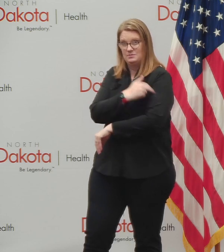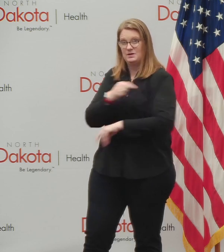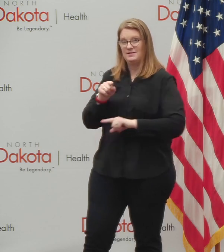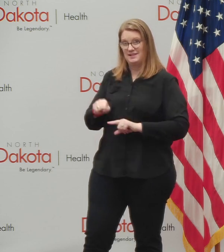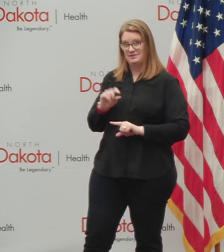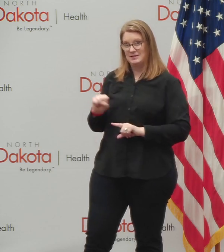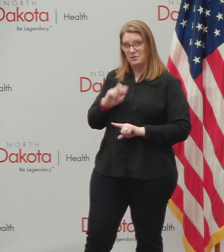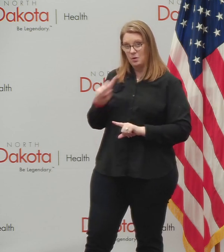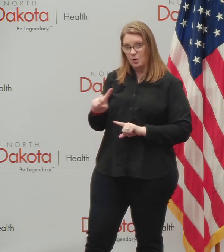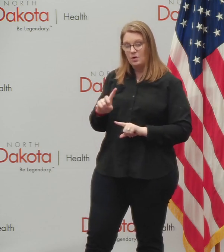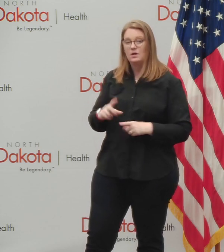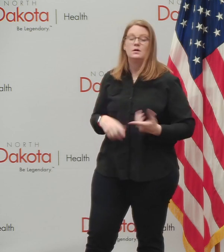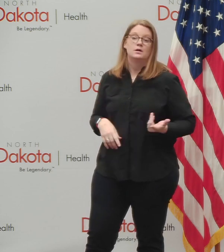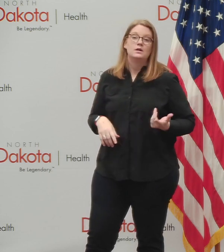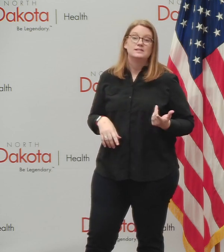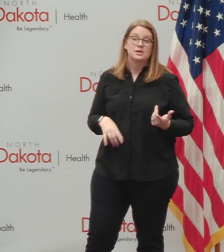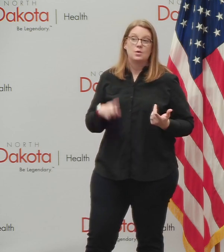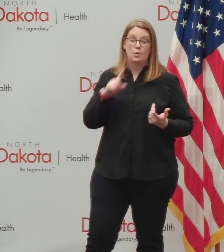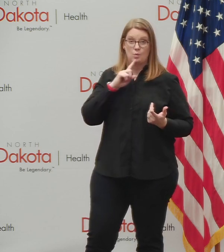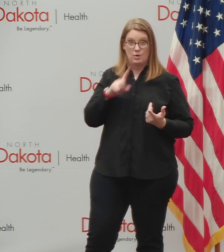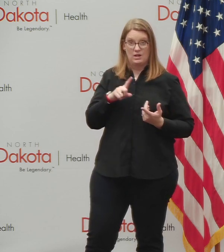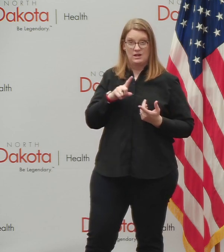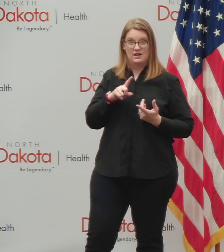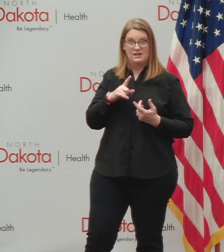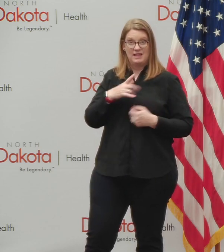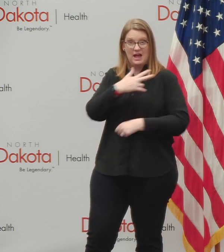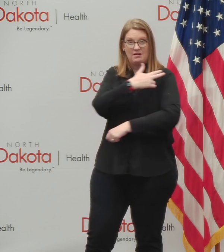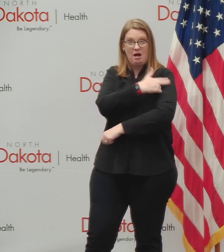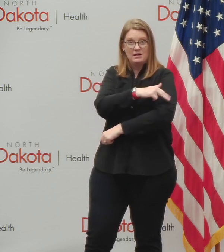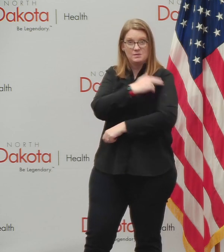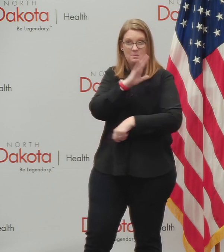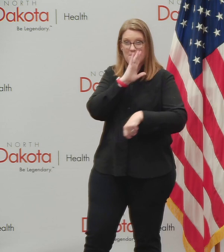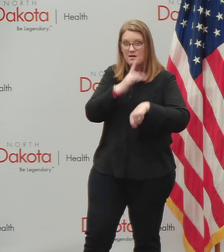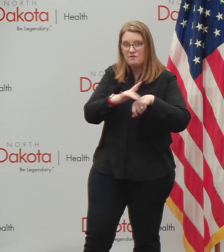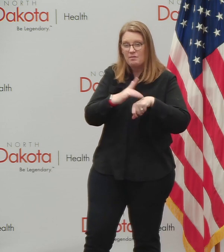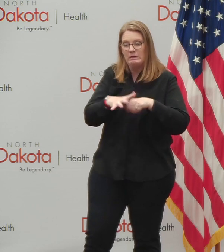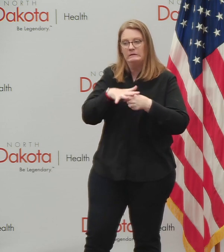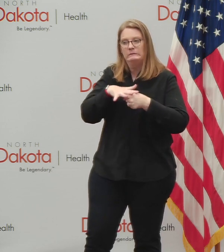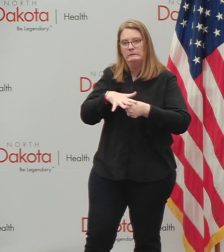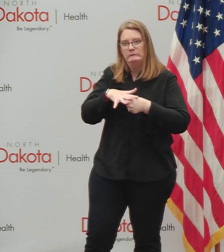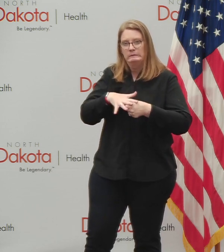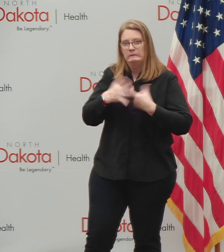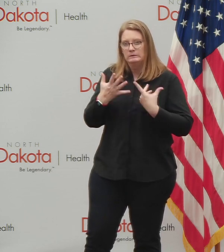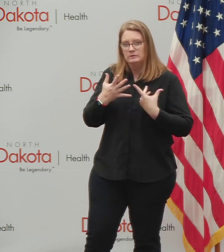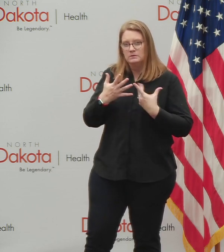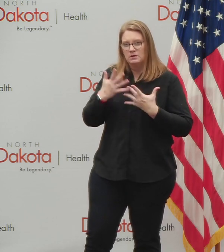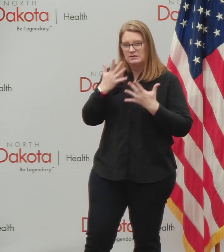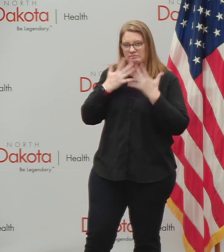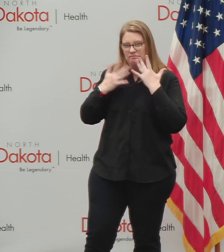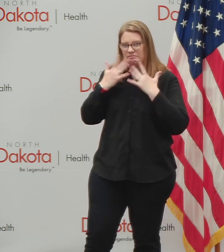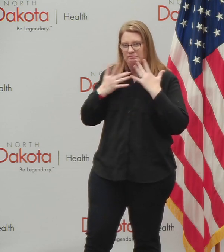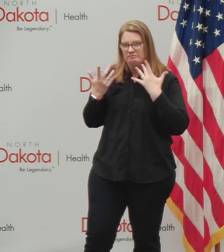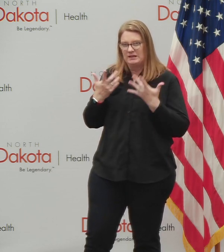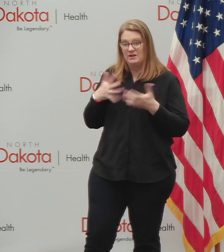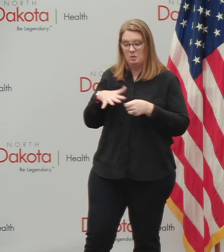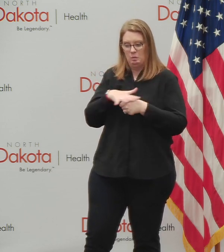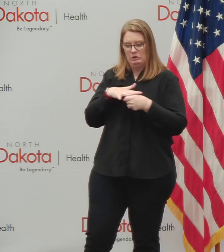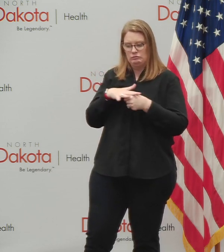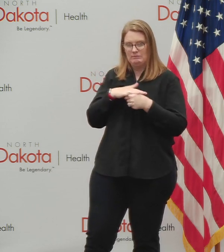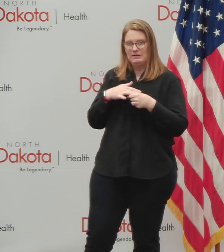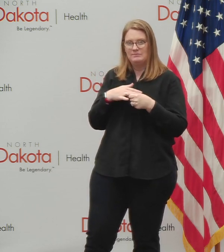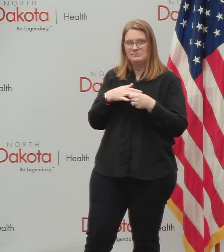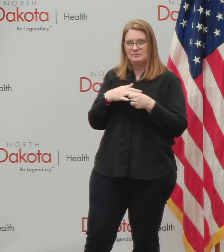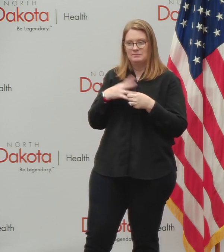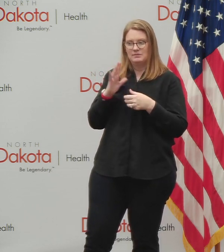we know that the hospitalization pressure is happening nationally and regionally, even within the systems, which we,